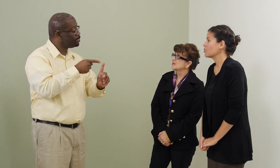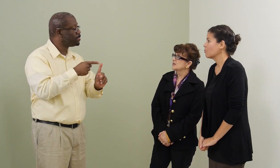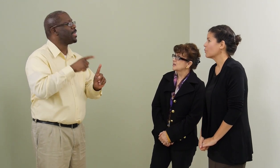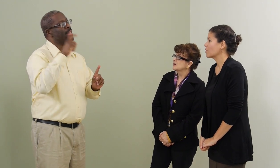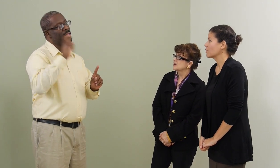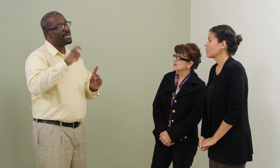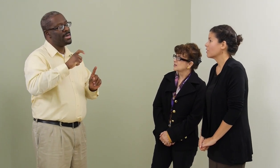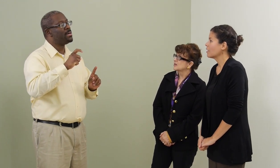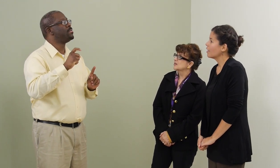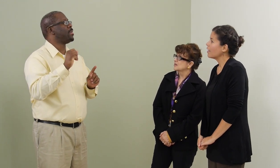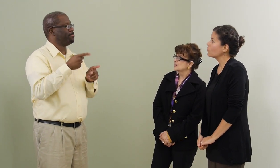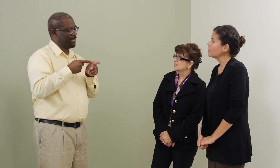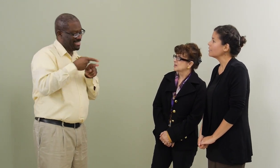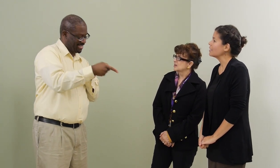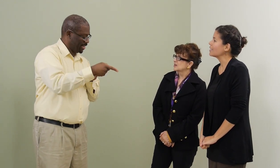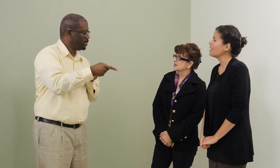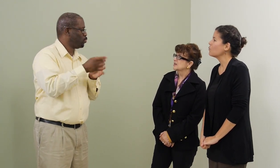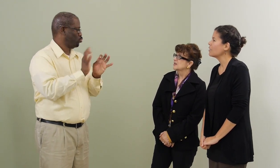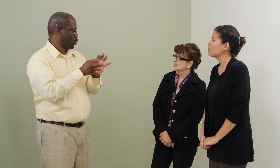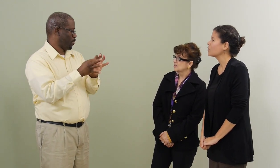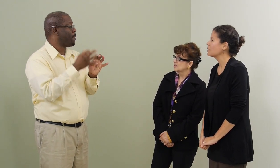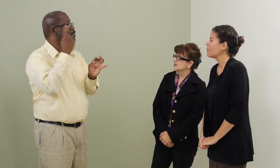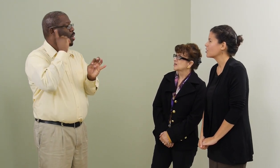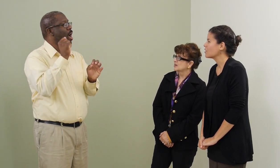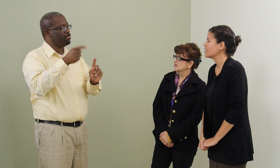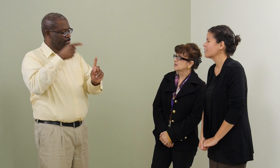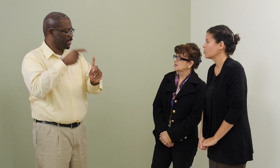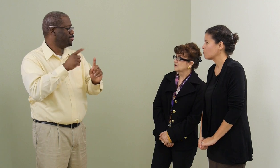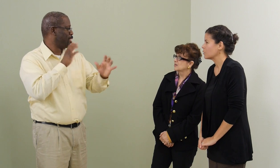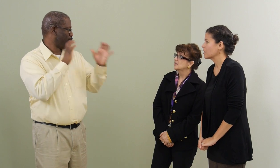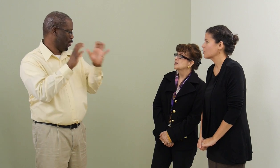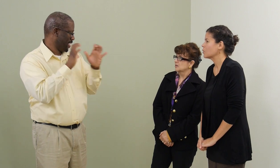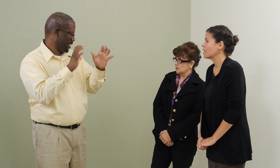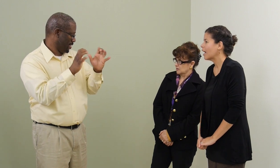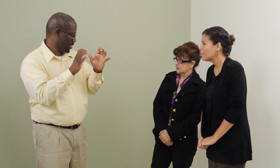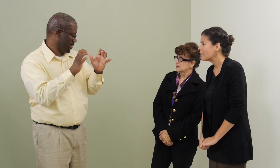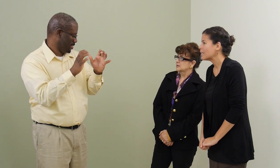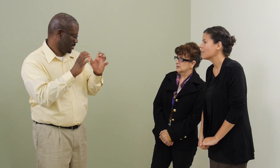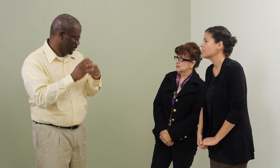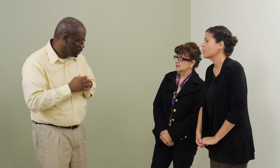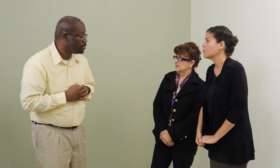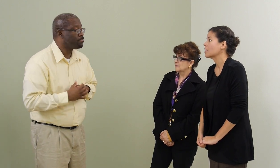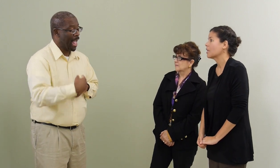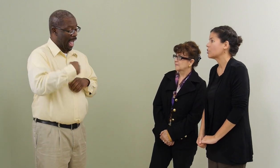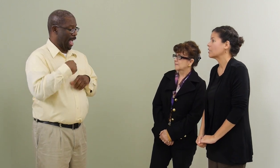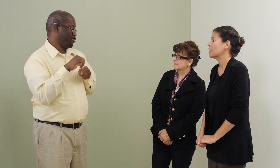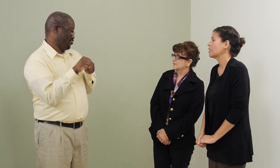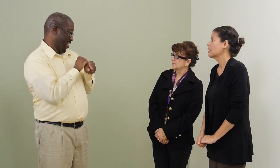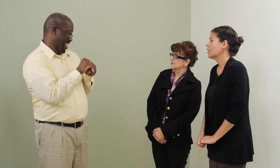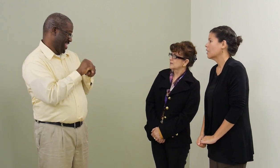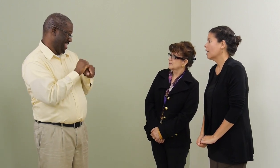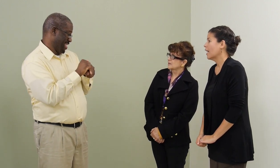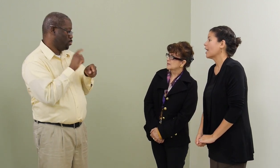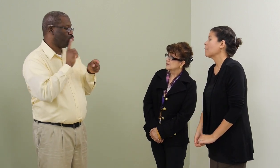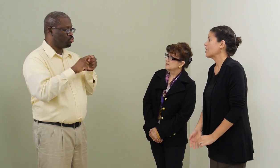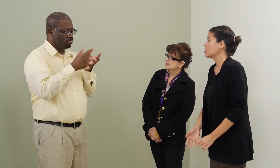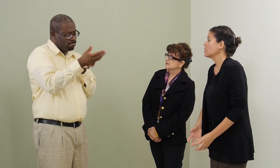interpreter, and the reason is that he wanted more specialized interpreting to accommodate his communication needs. And I'm actually